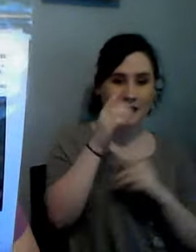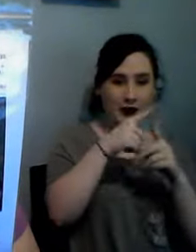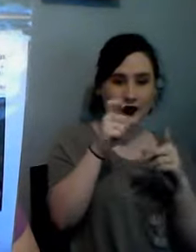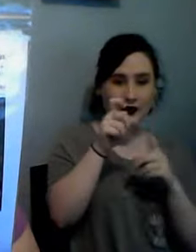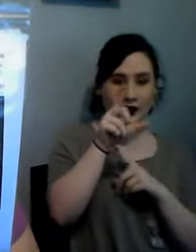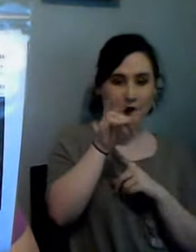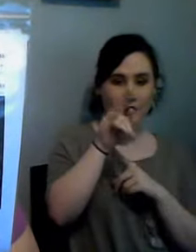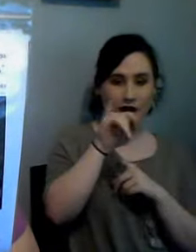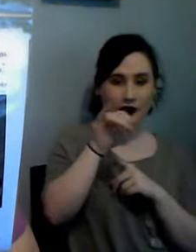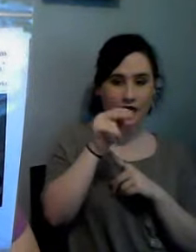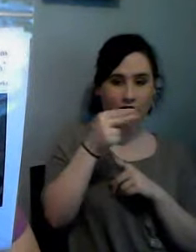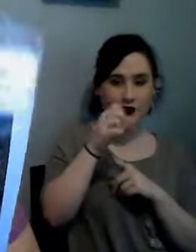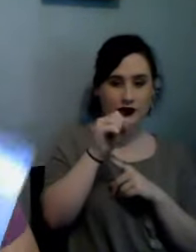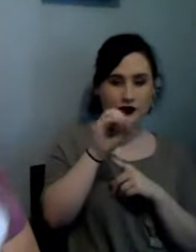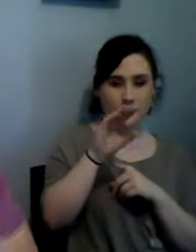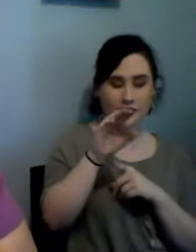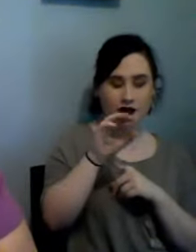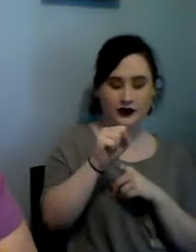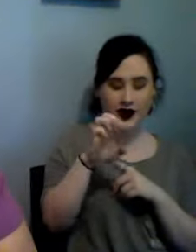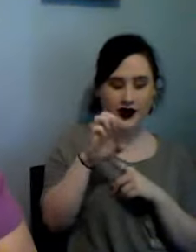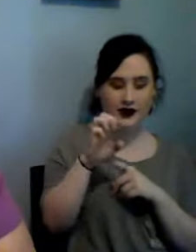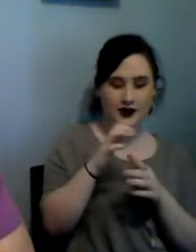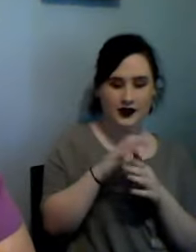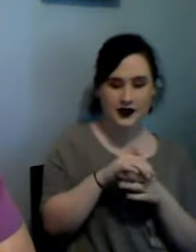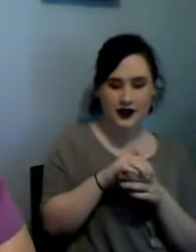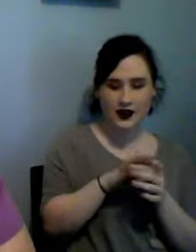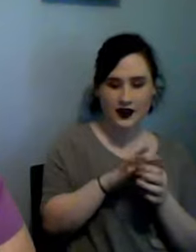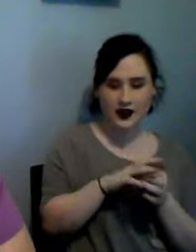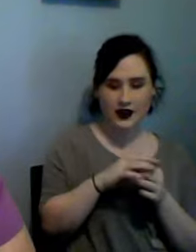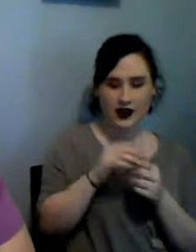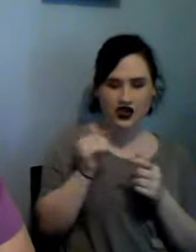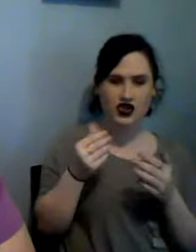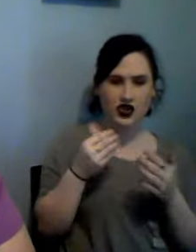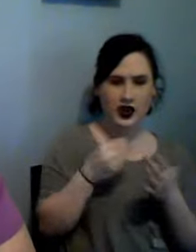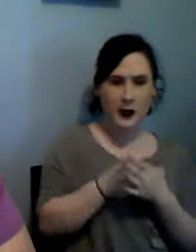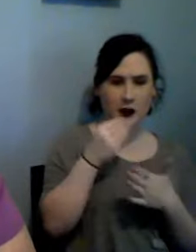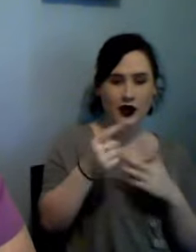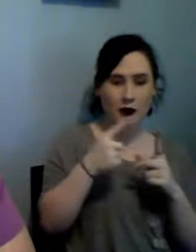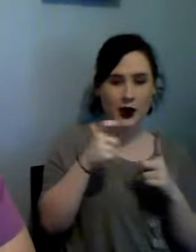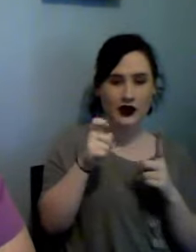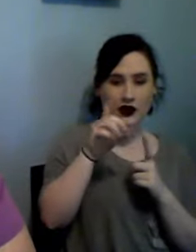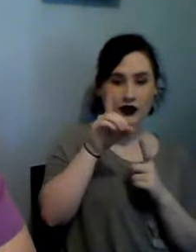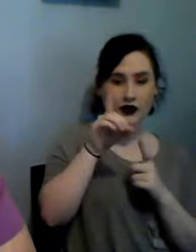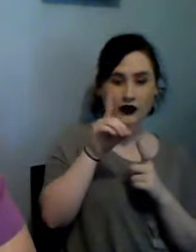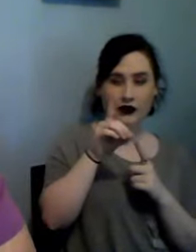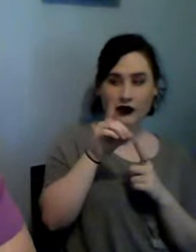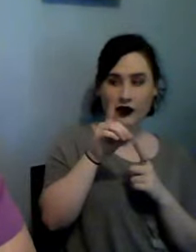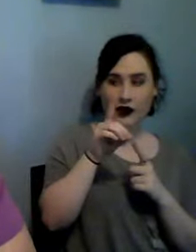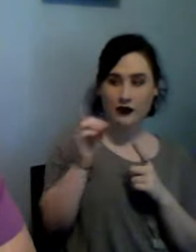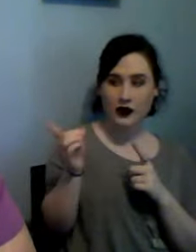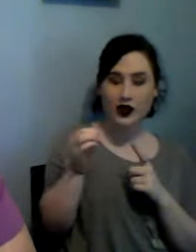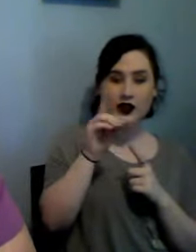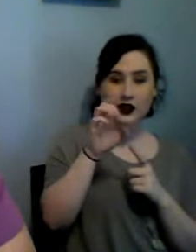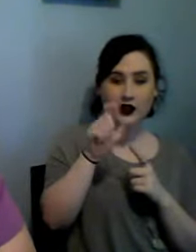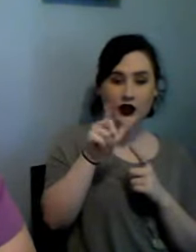I did purchase from my dealer all of the called for colors I